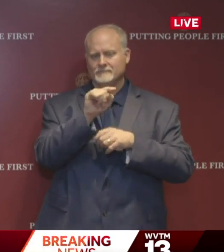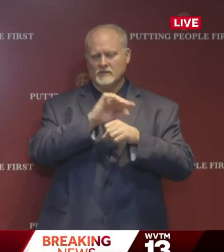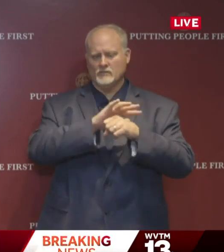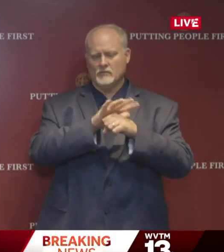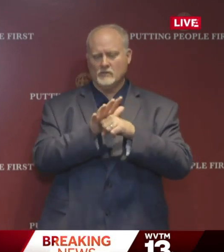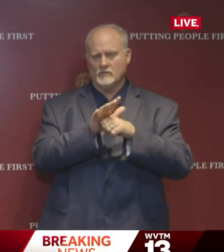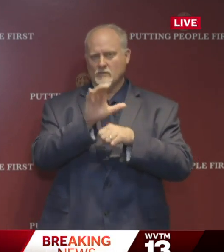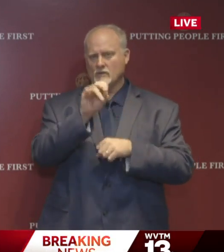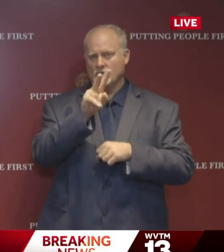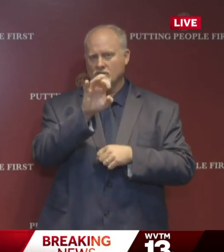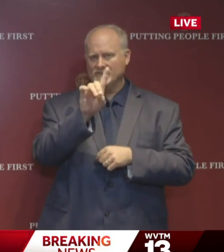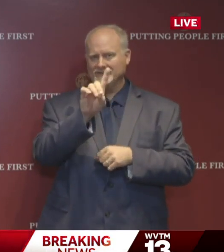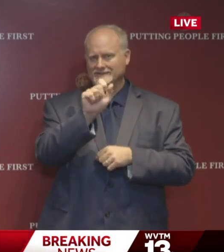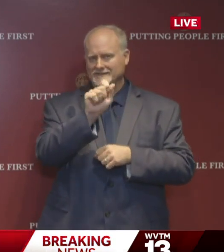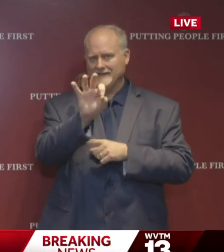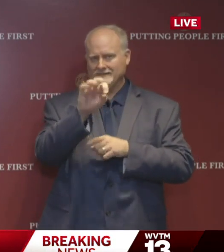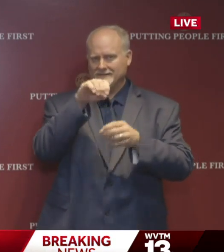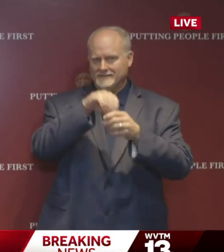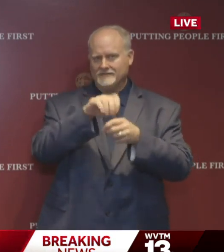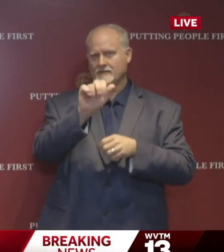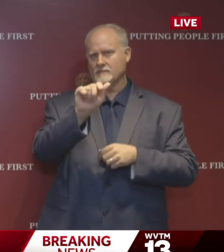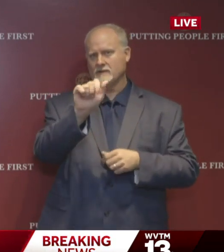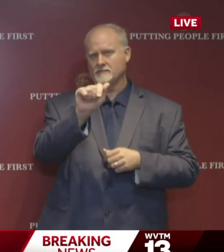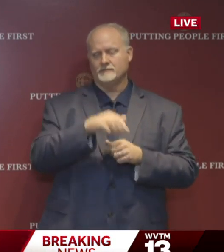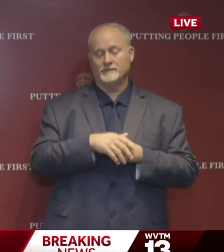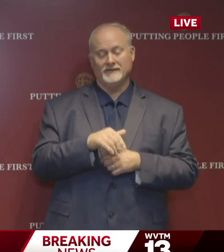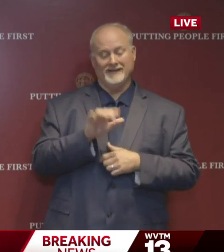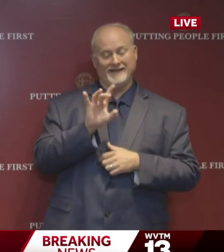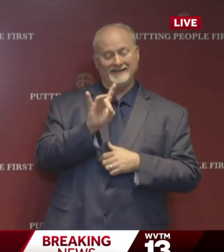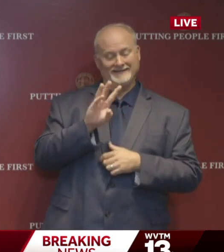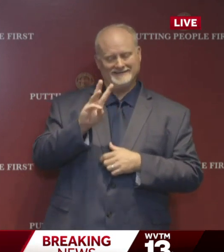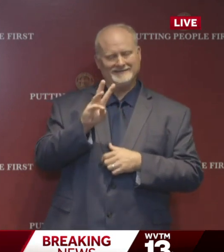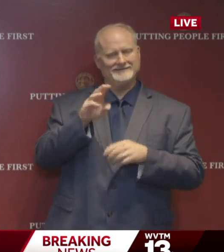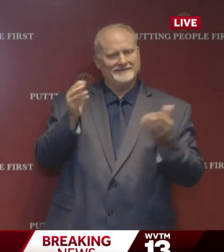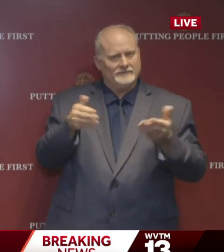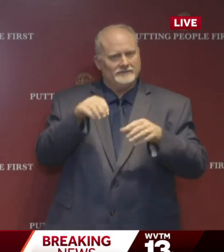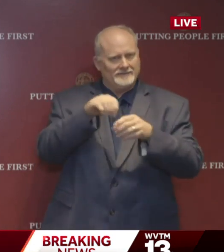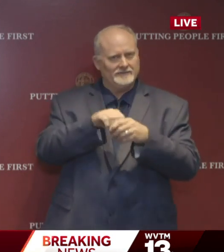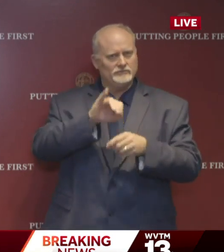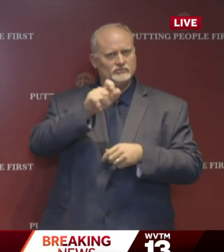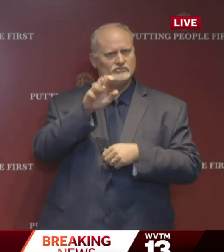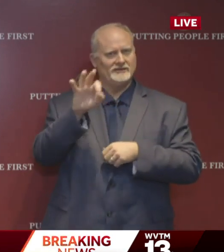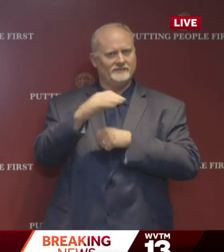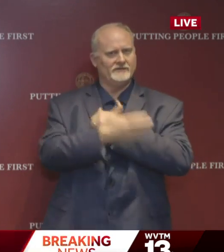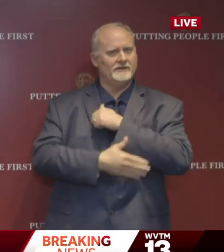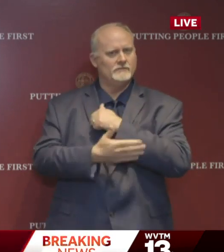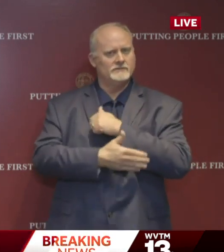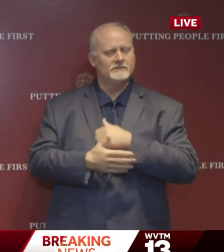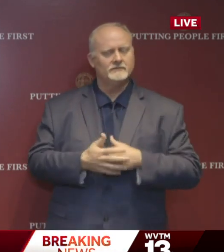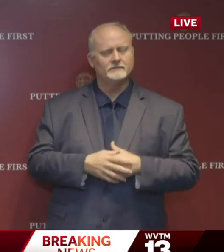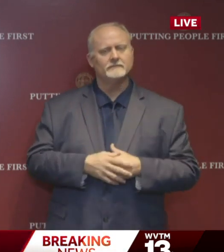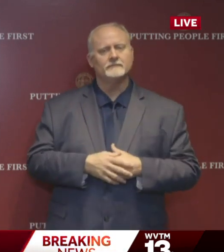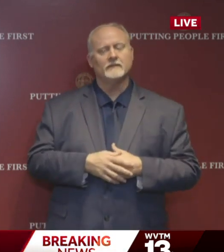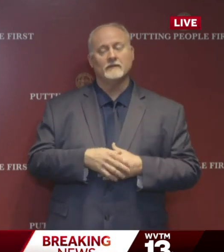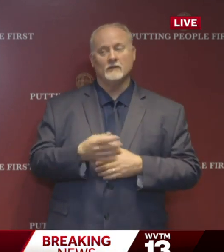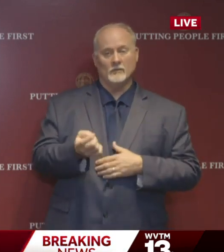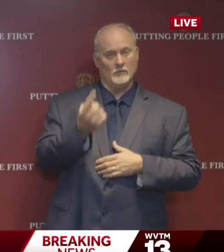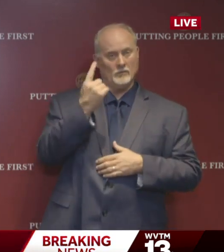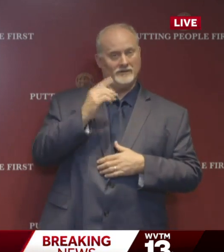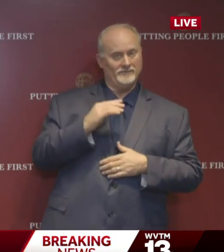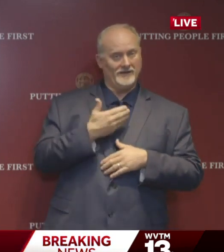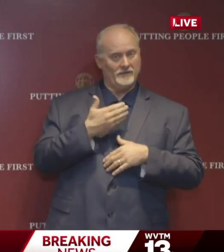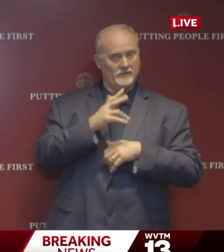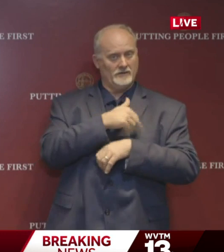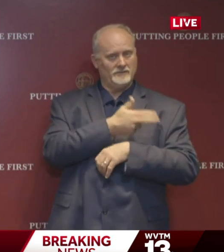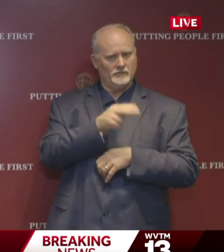in the state of Alabama. 86 of those are here in Jefferson County. At one of our hospitals,